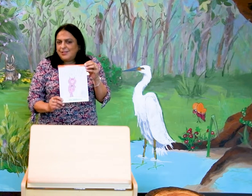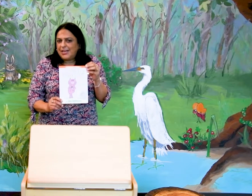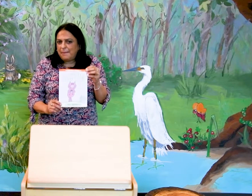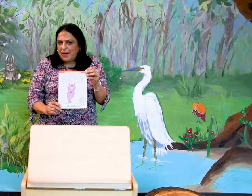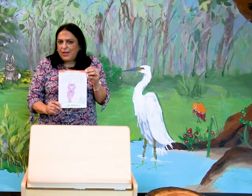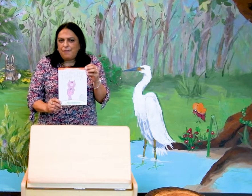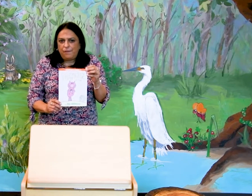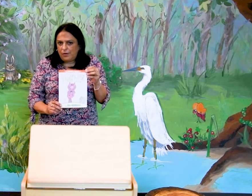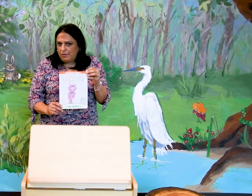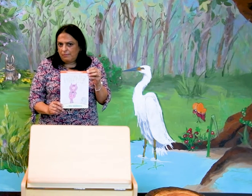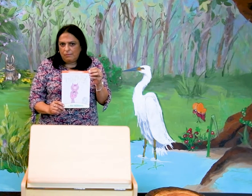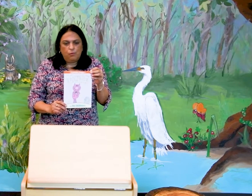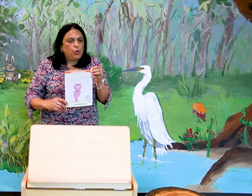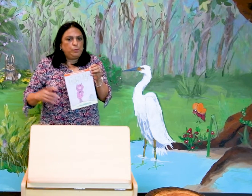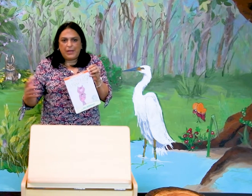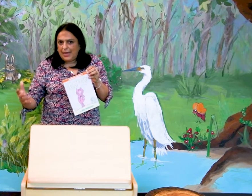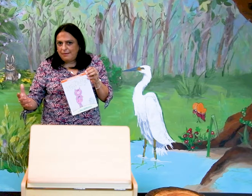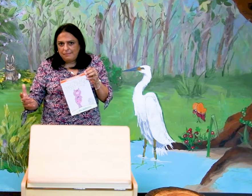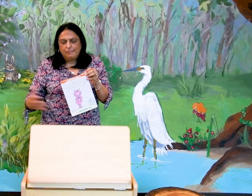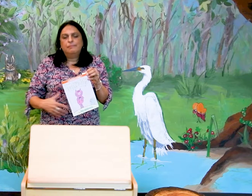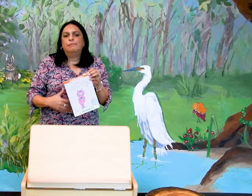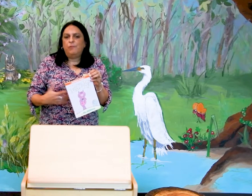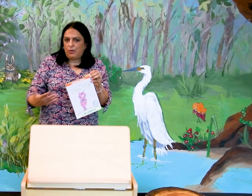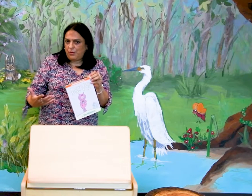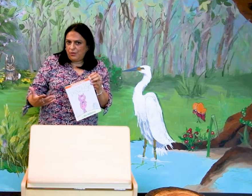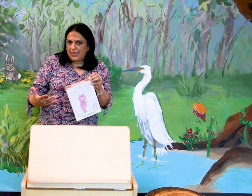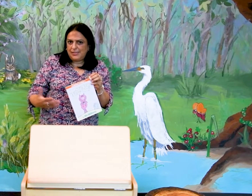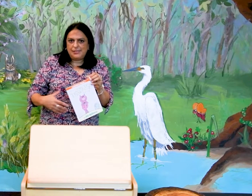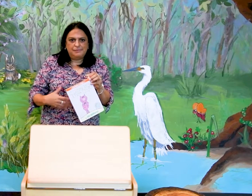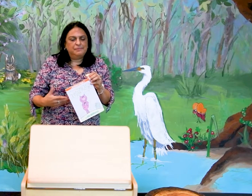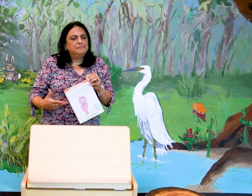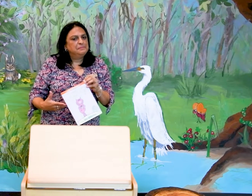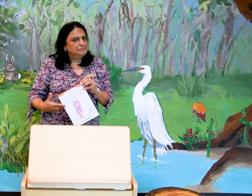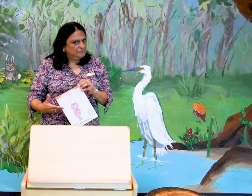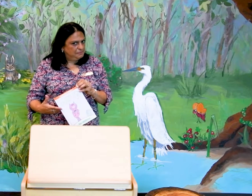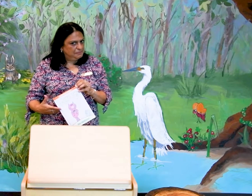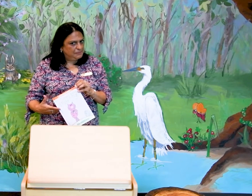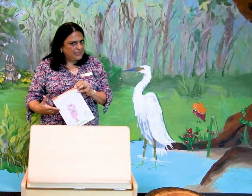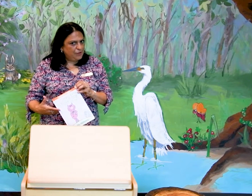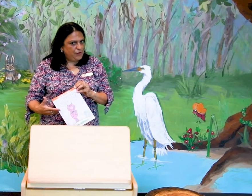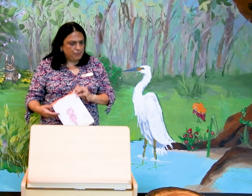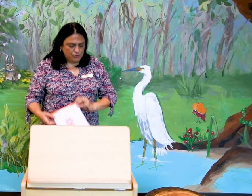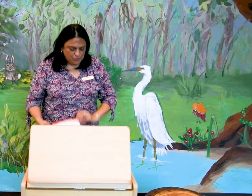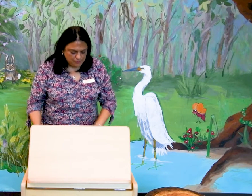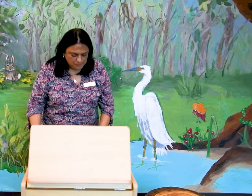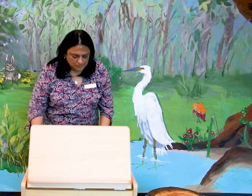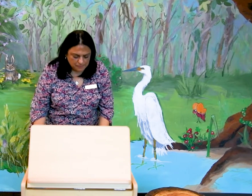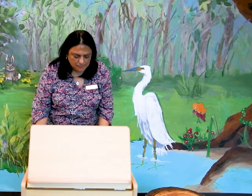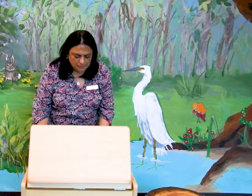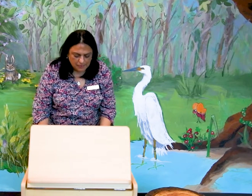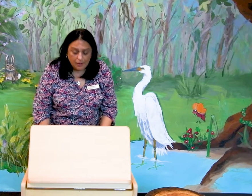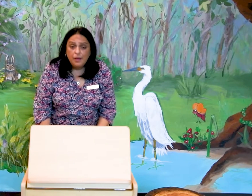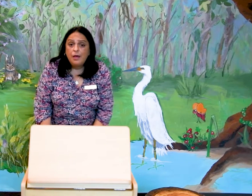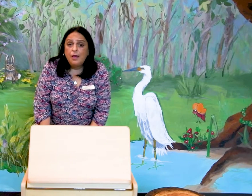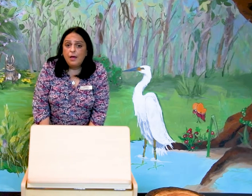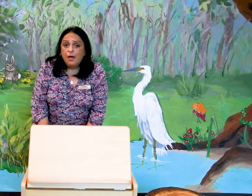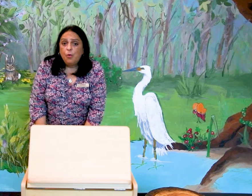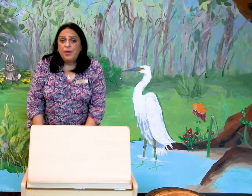Check them out. Have fun. Roleplay. Read with your kids. Thank you very much. With